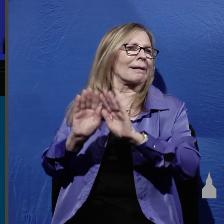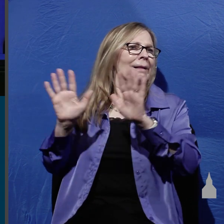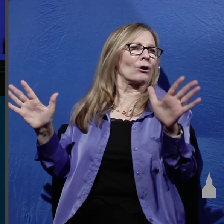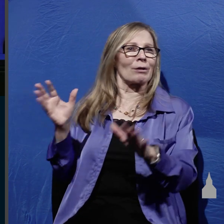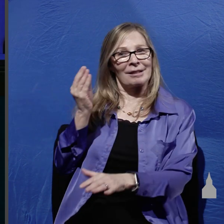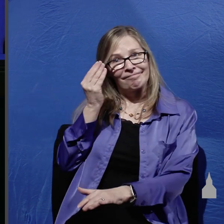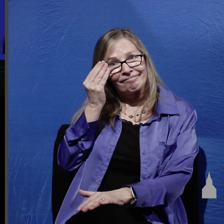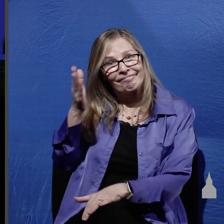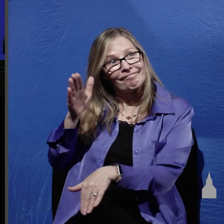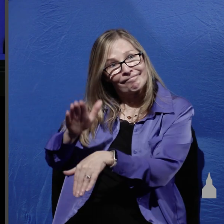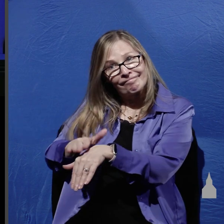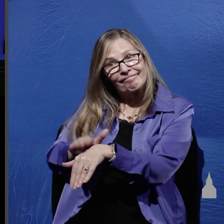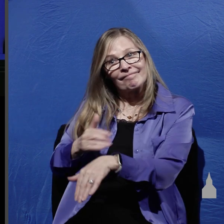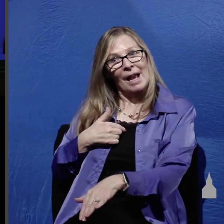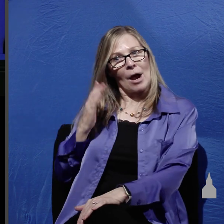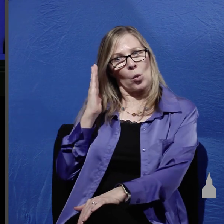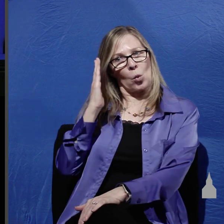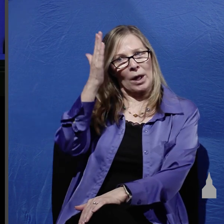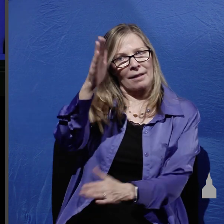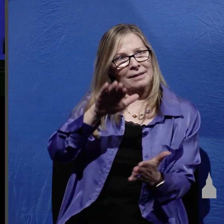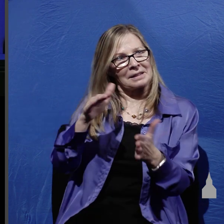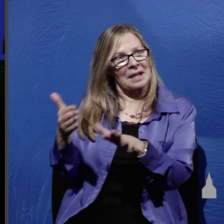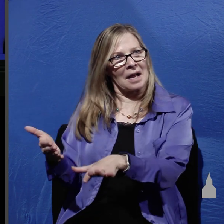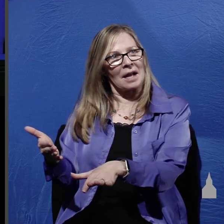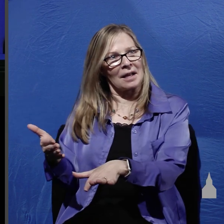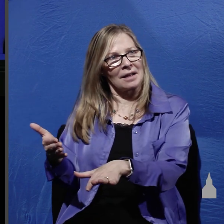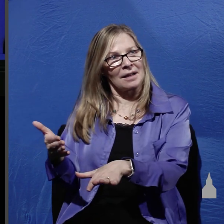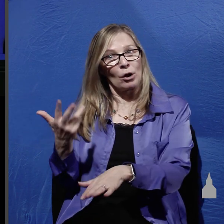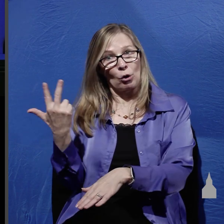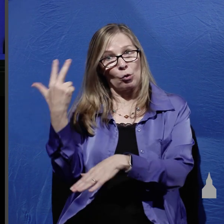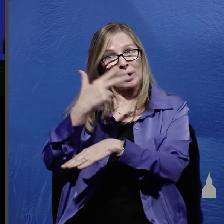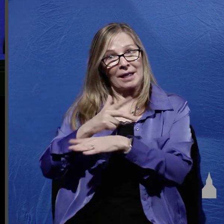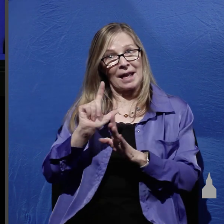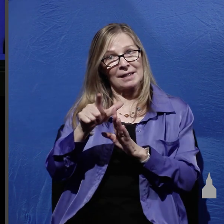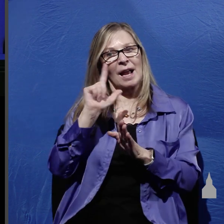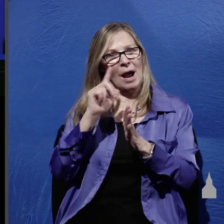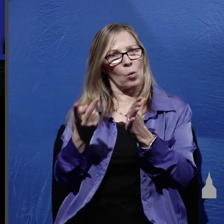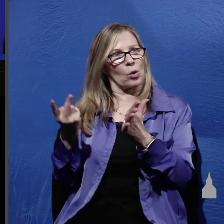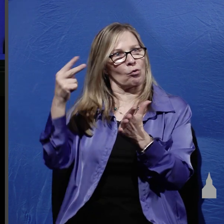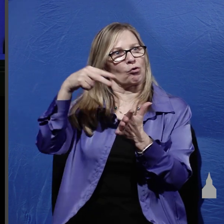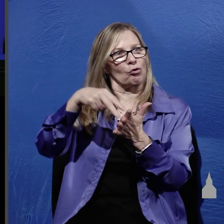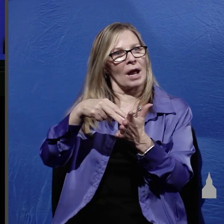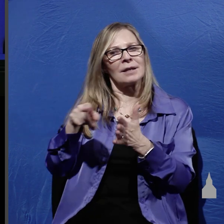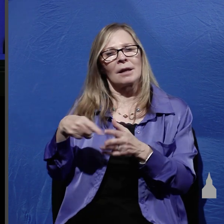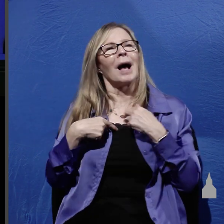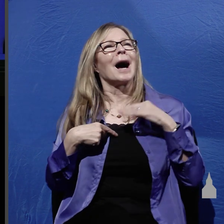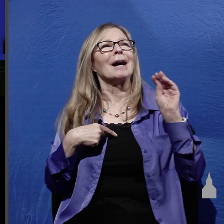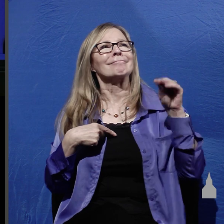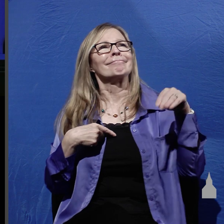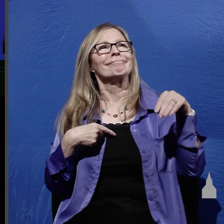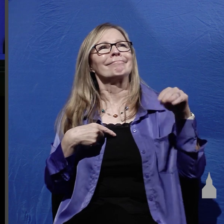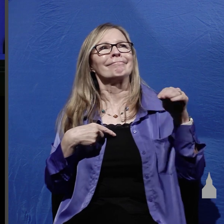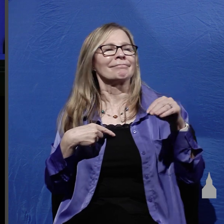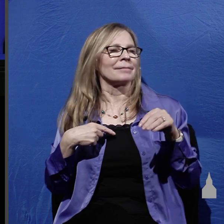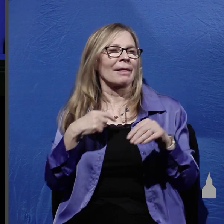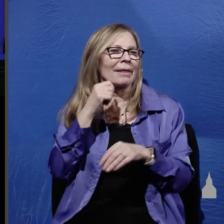his followers that he was going to die and then three days later he would be raised from the grave they failed to understand